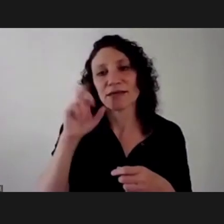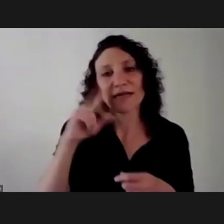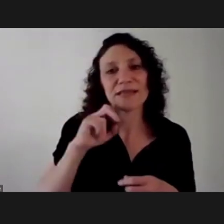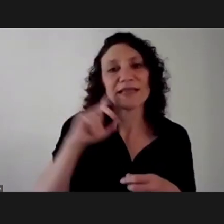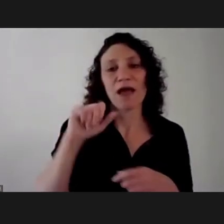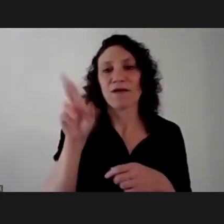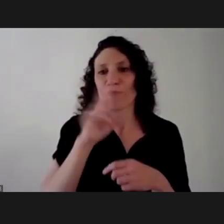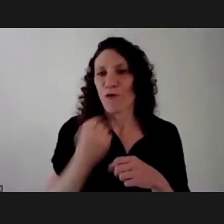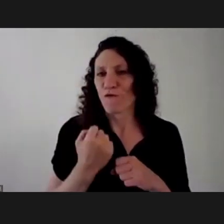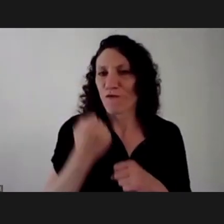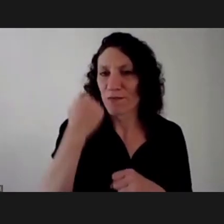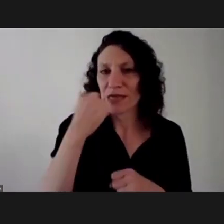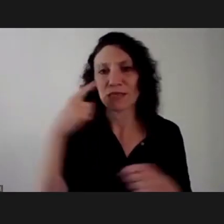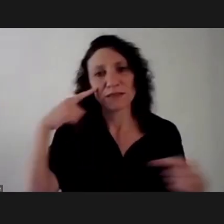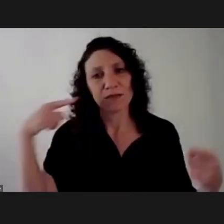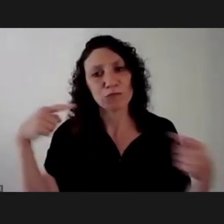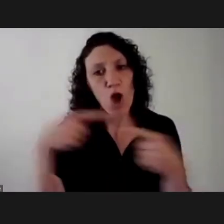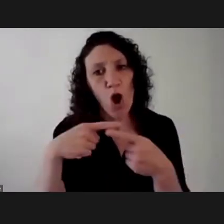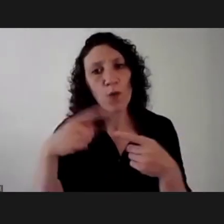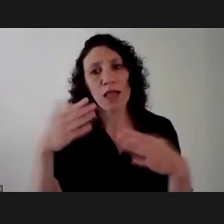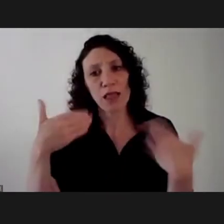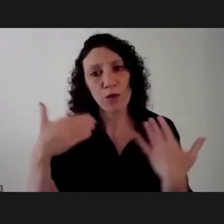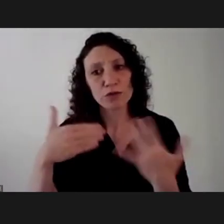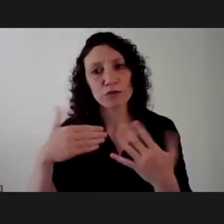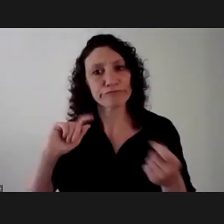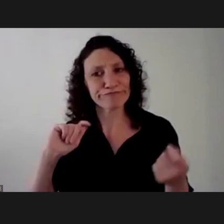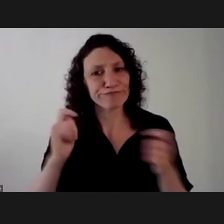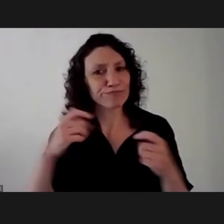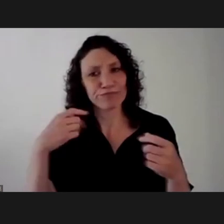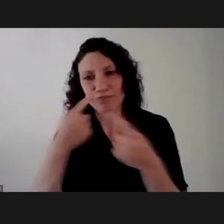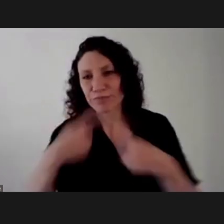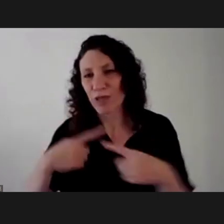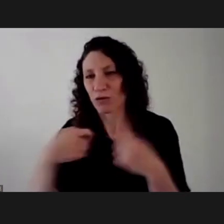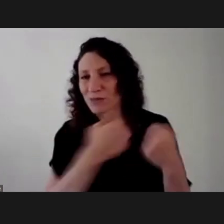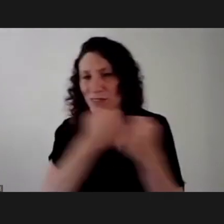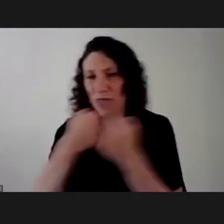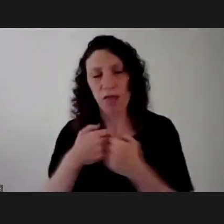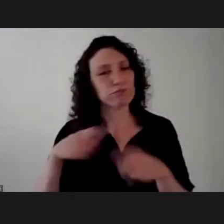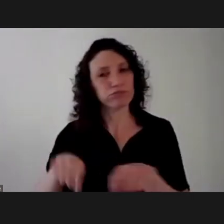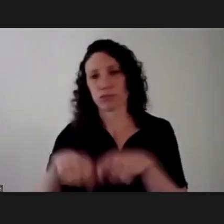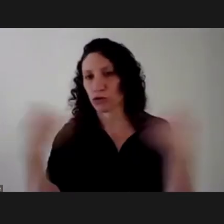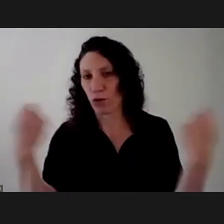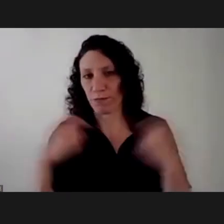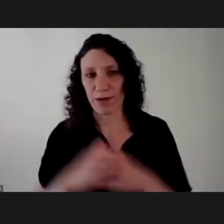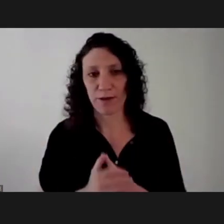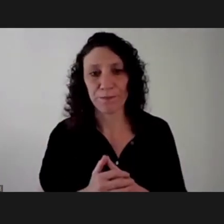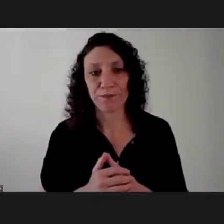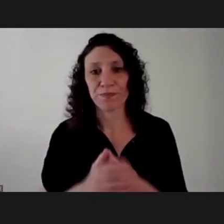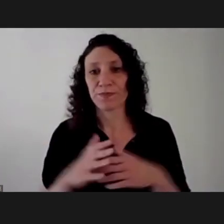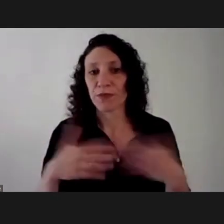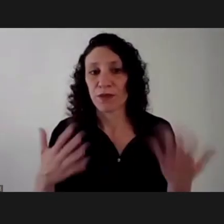feminist critique is trying to change the perspective and to leave away the consensuated formulas.